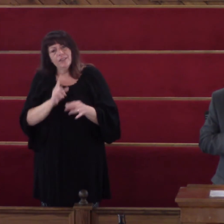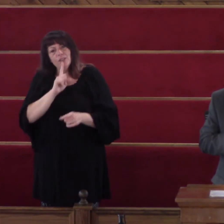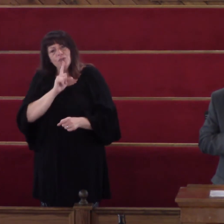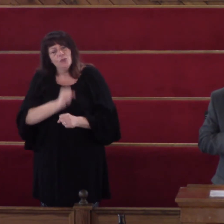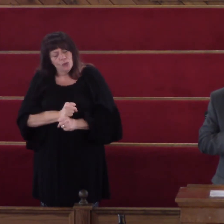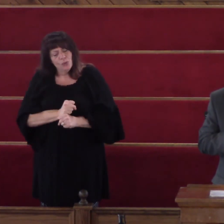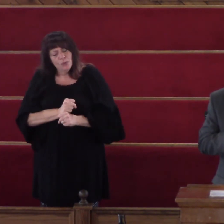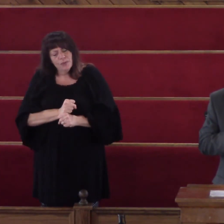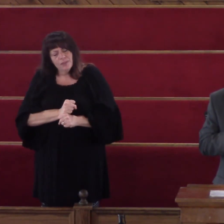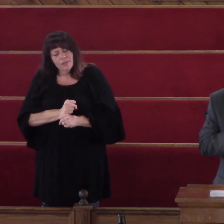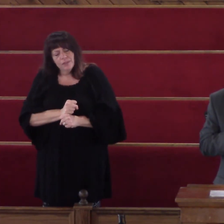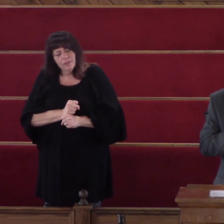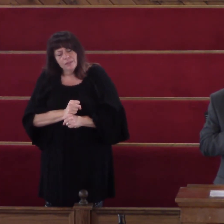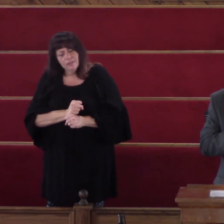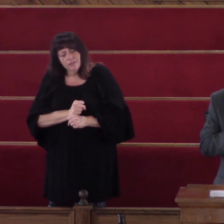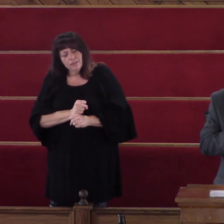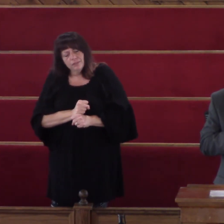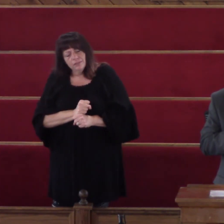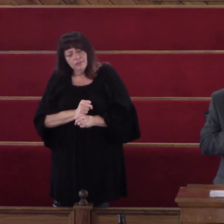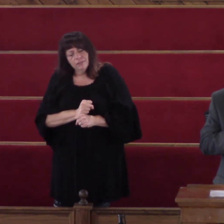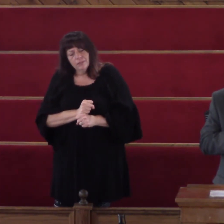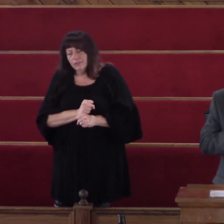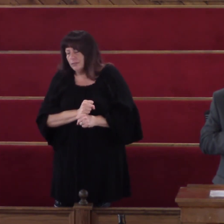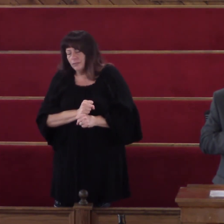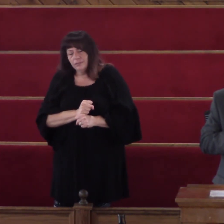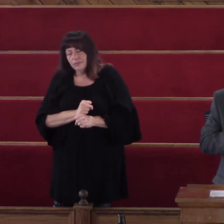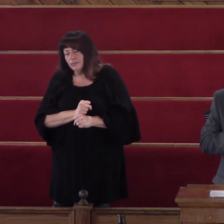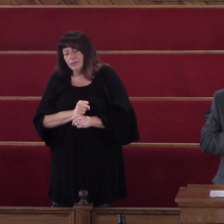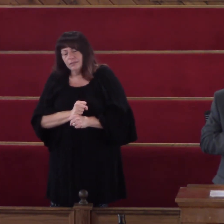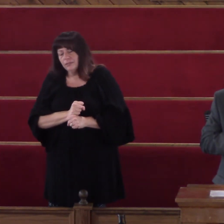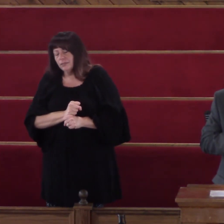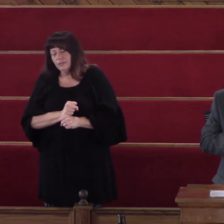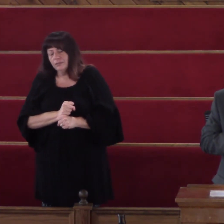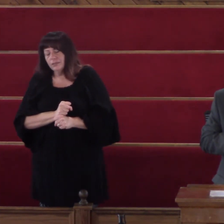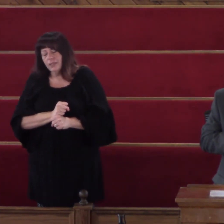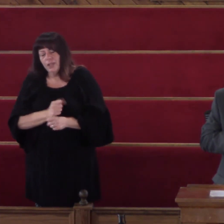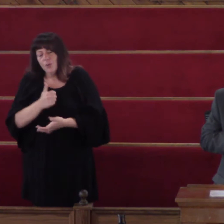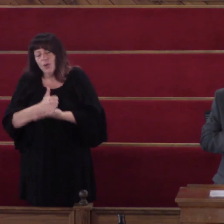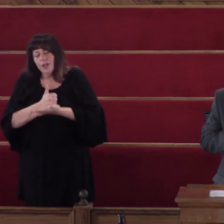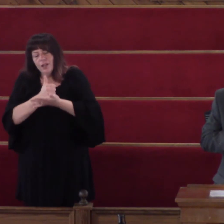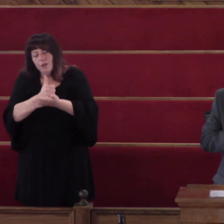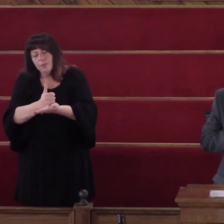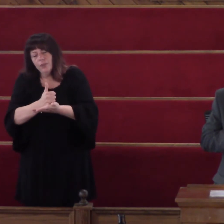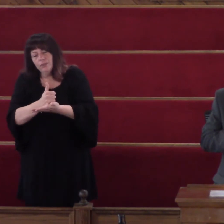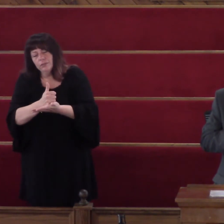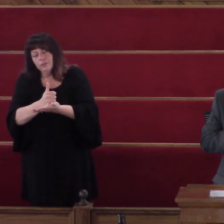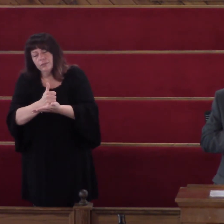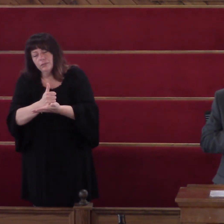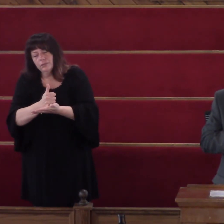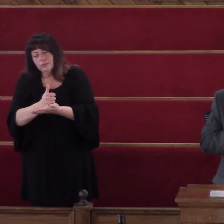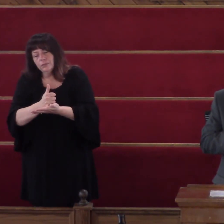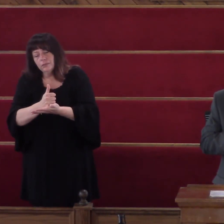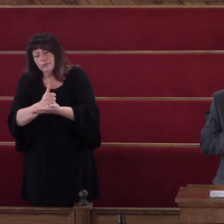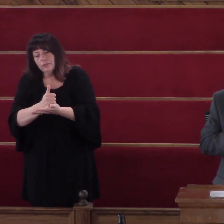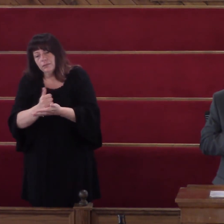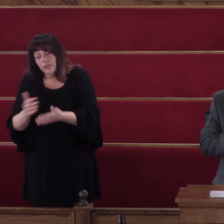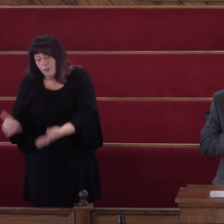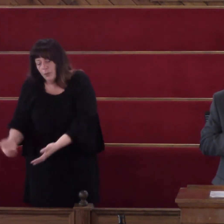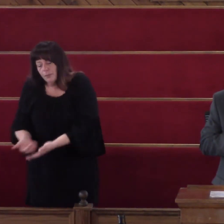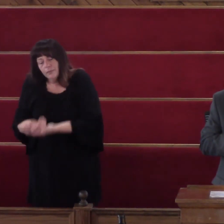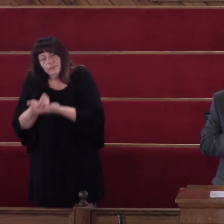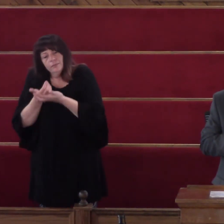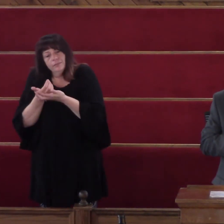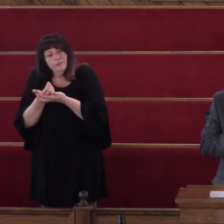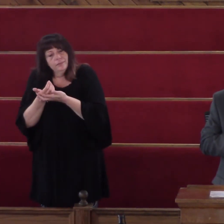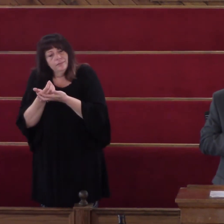He carries his children Through Like he said He would